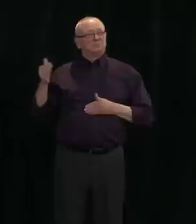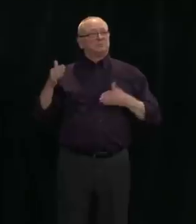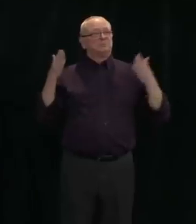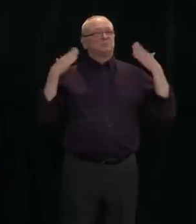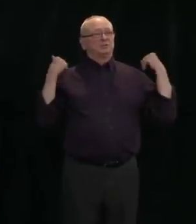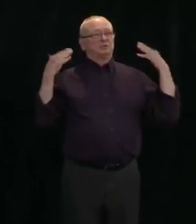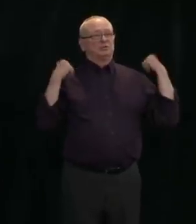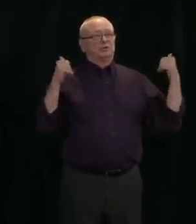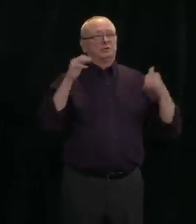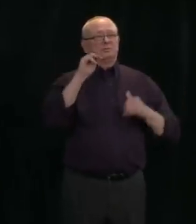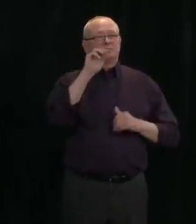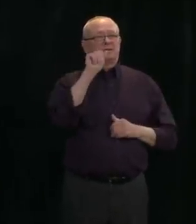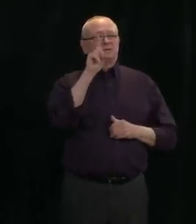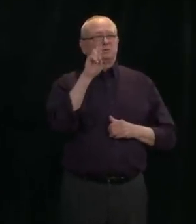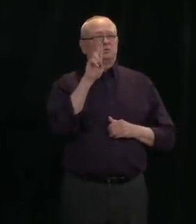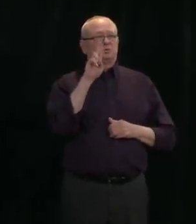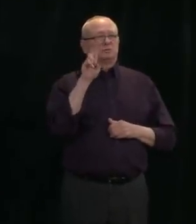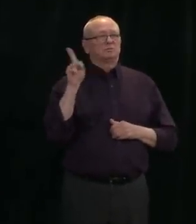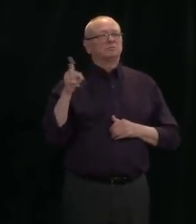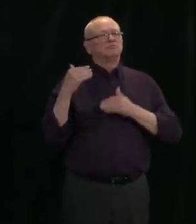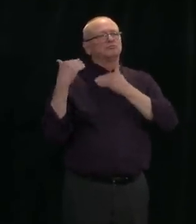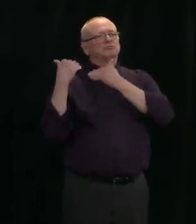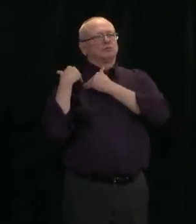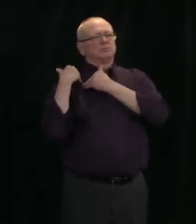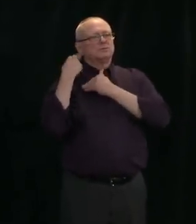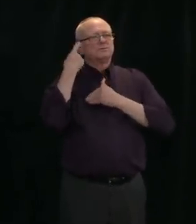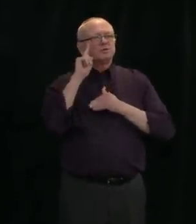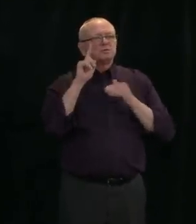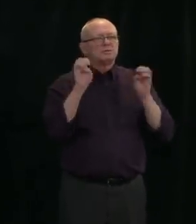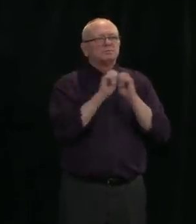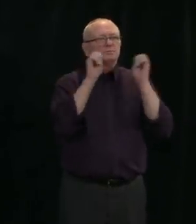Agency, and who I'm glad to see is now out of self-isolation.